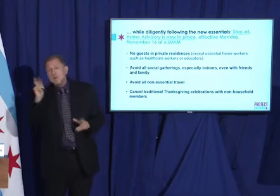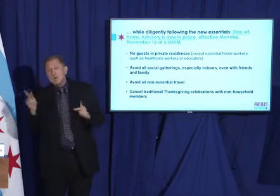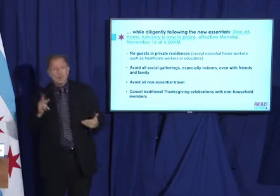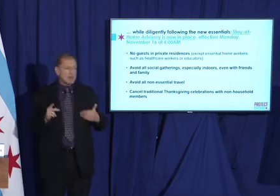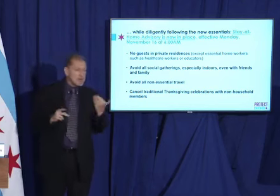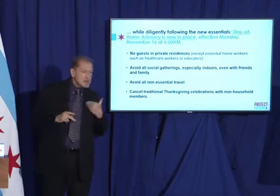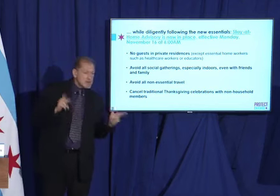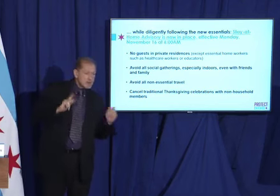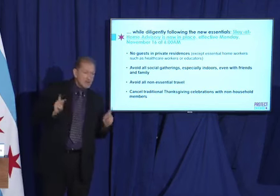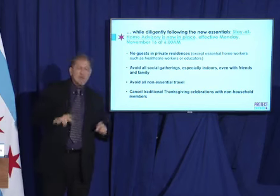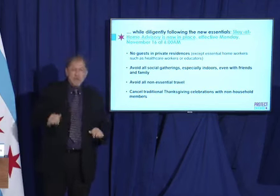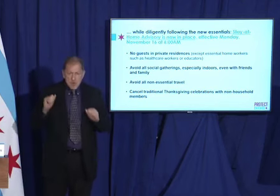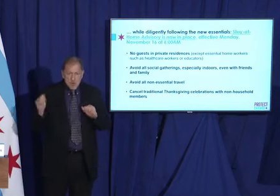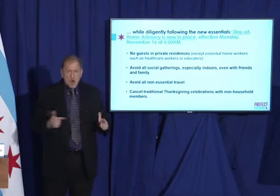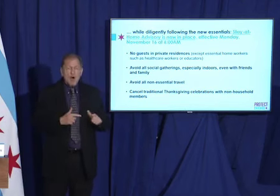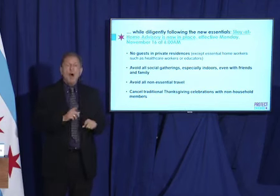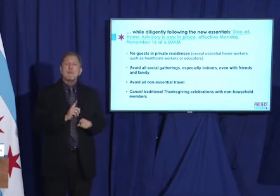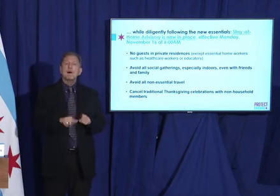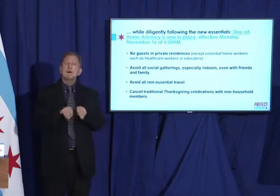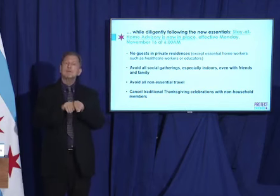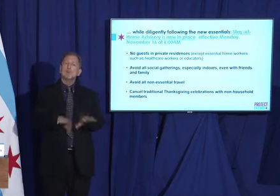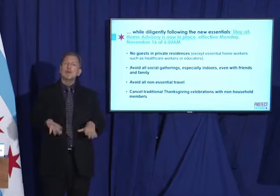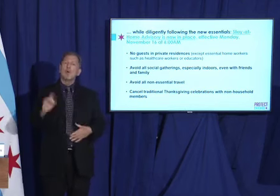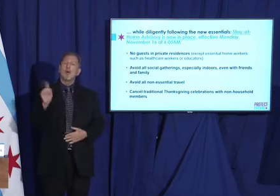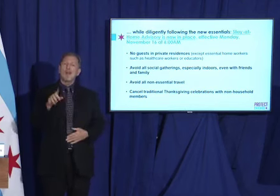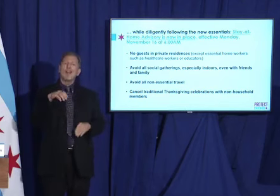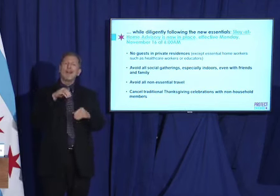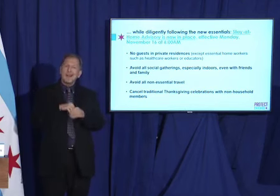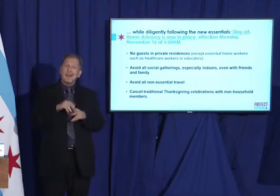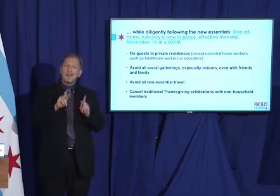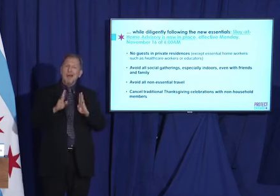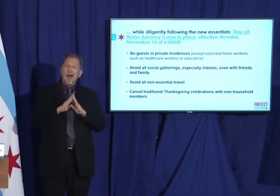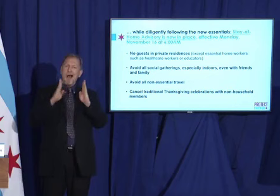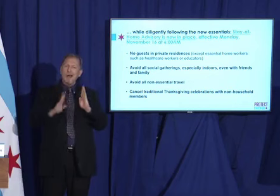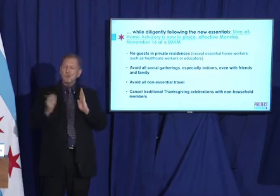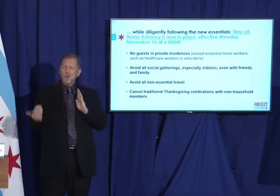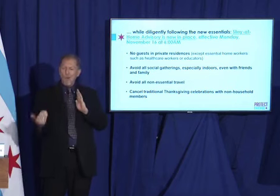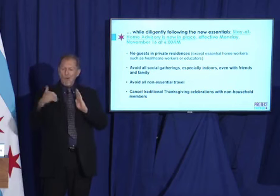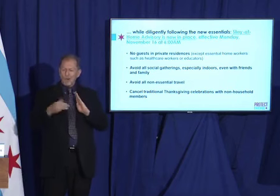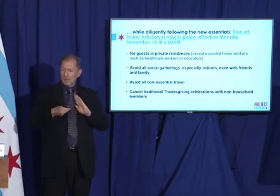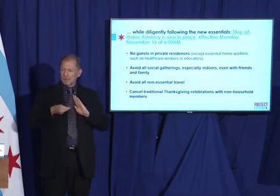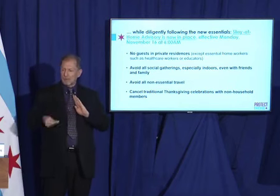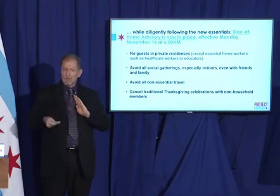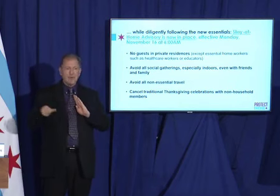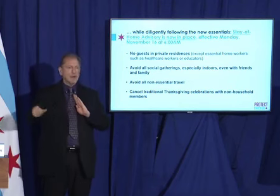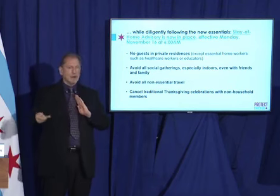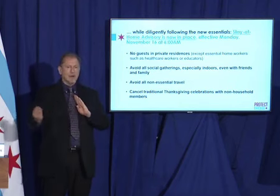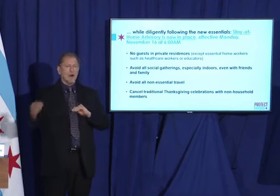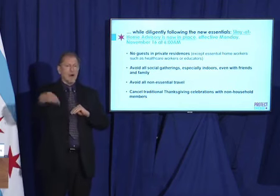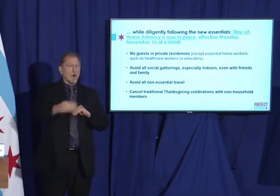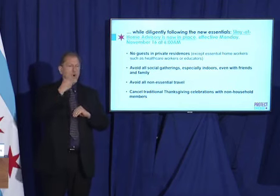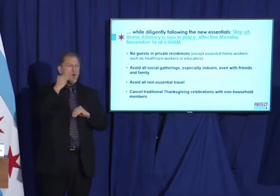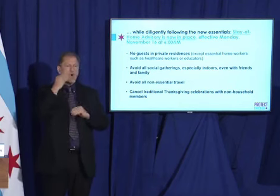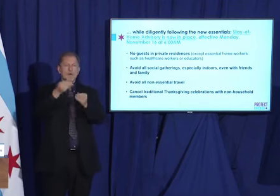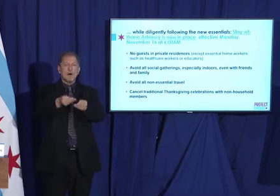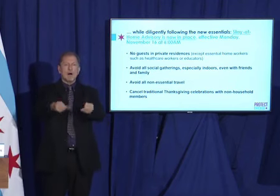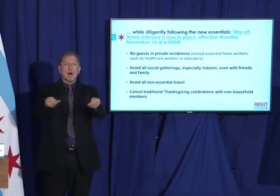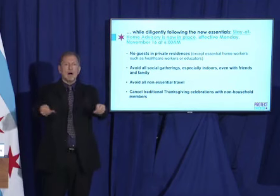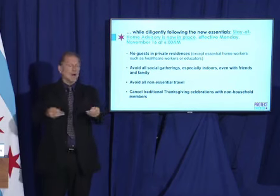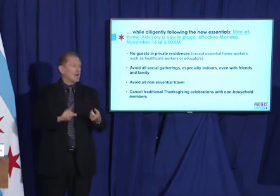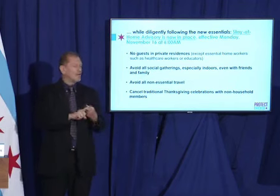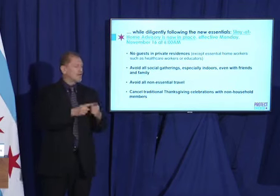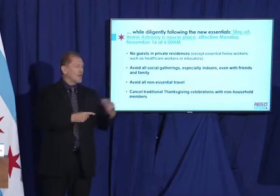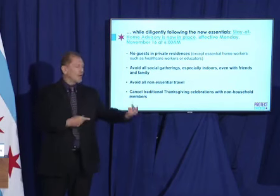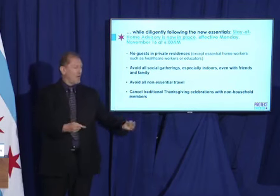is happening in our homes and private venues with the friends and family who we love